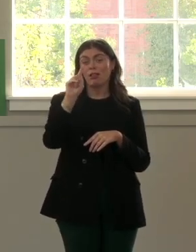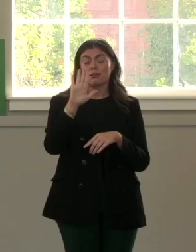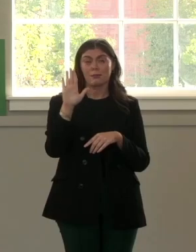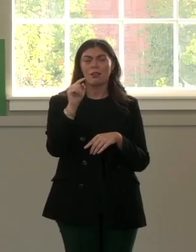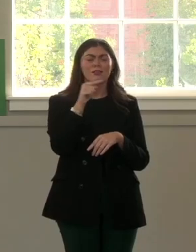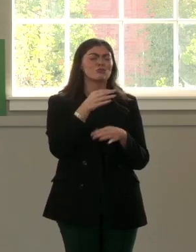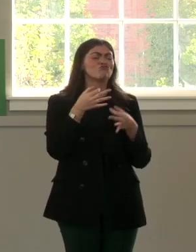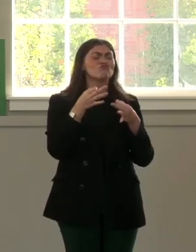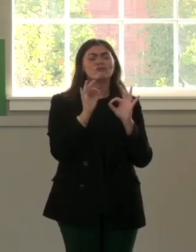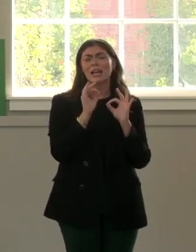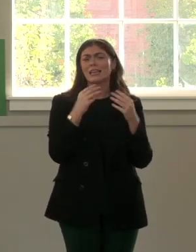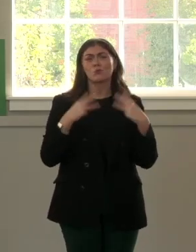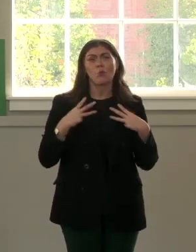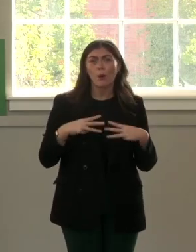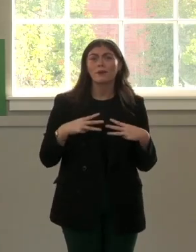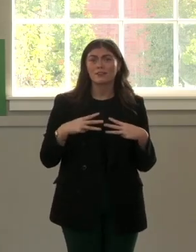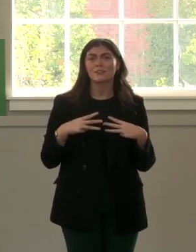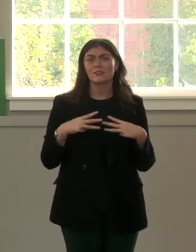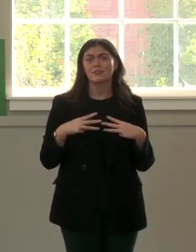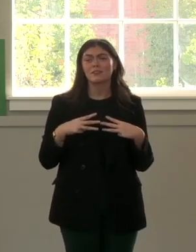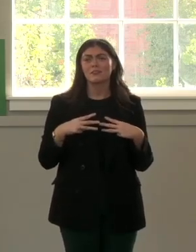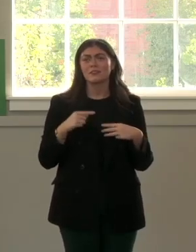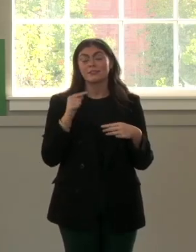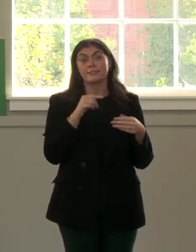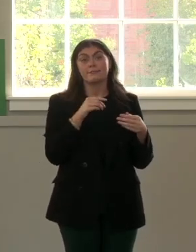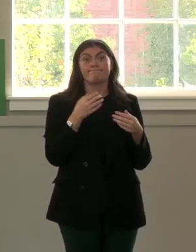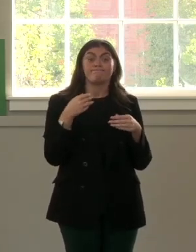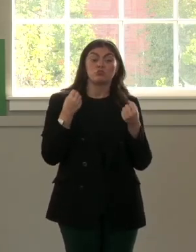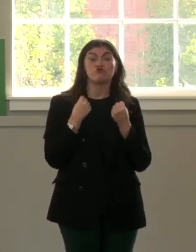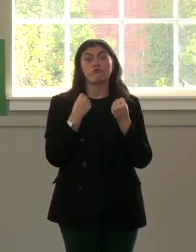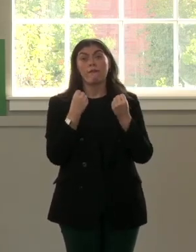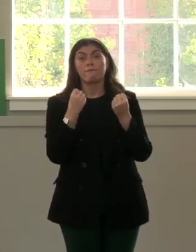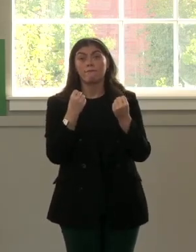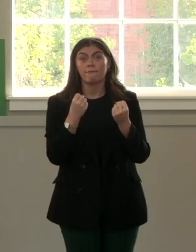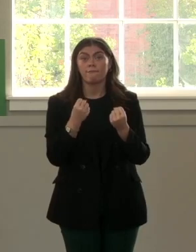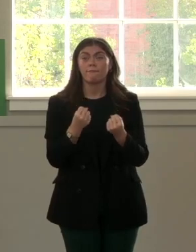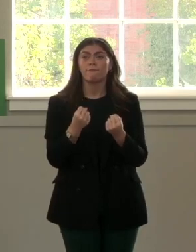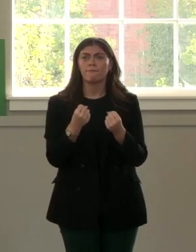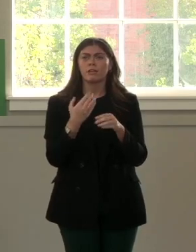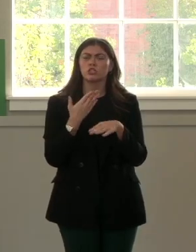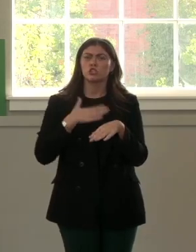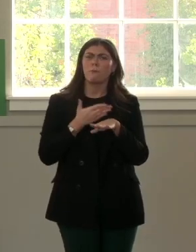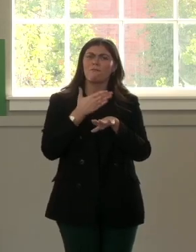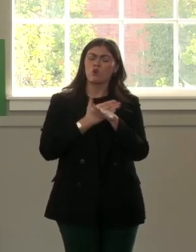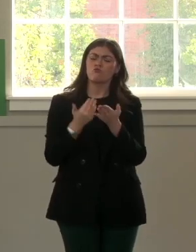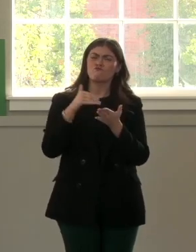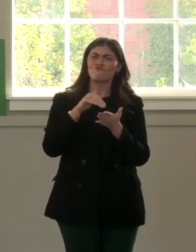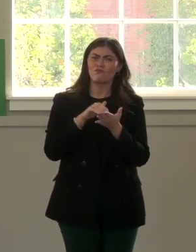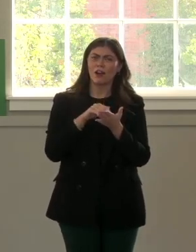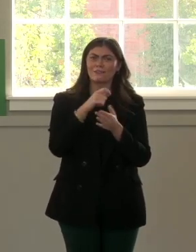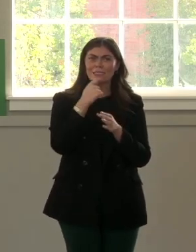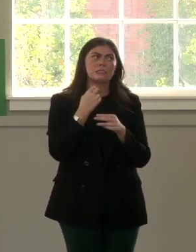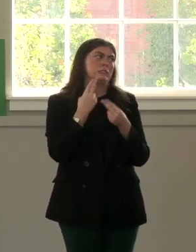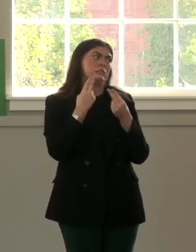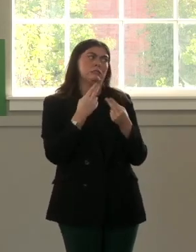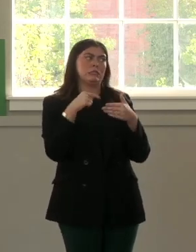She'd think, she'd get exercised. We dove down. Just before we got to my disarmament, she said, we have to go for a